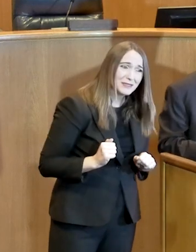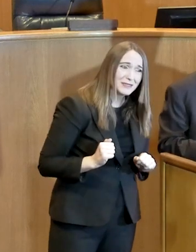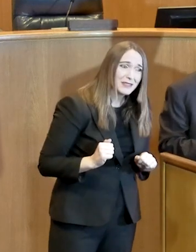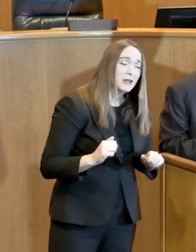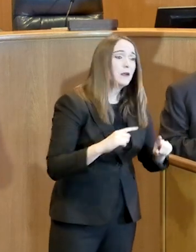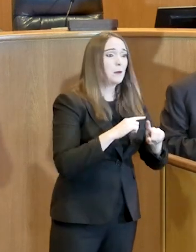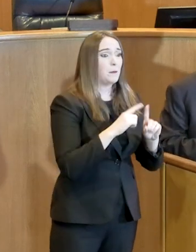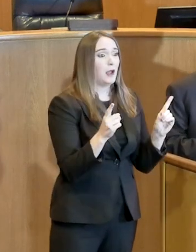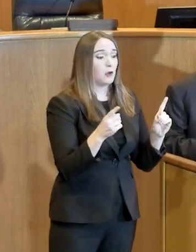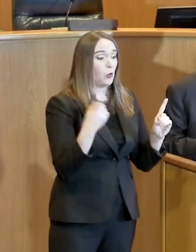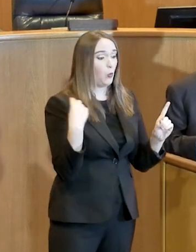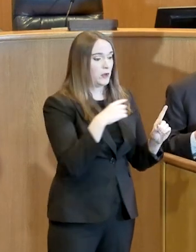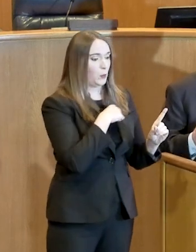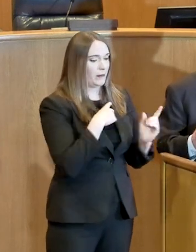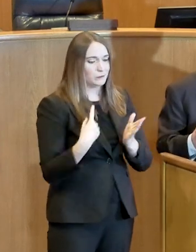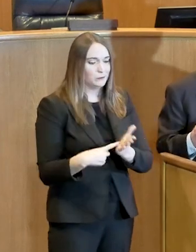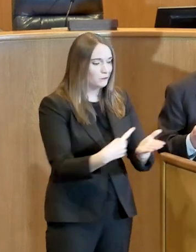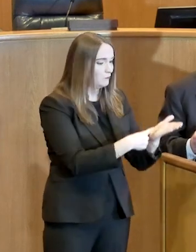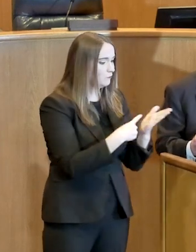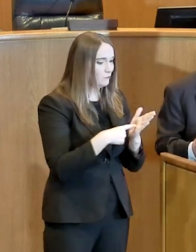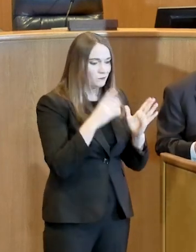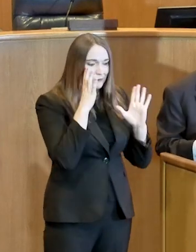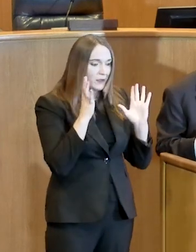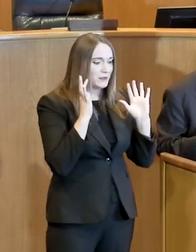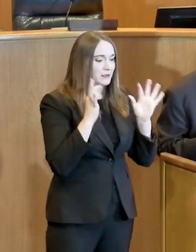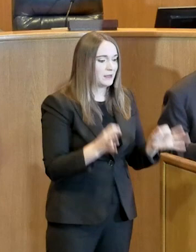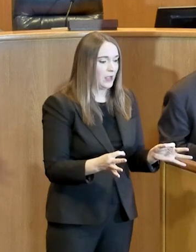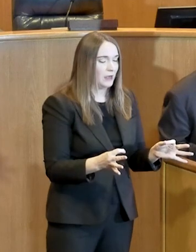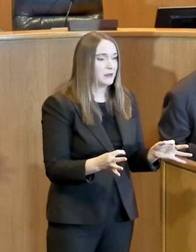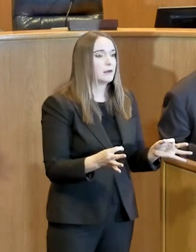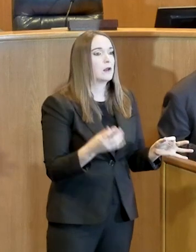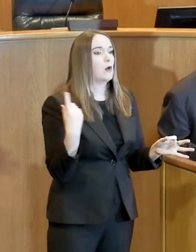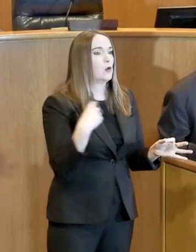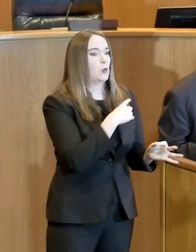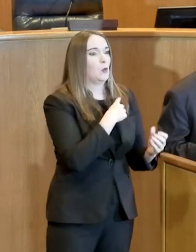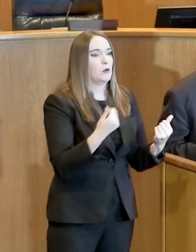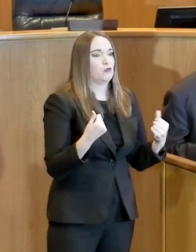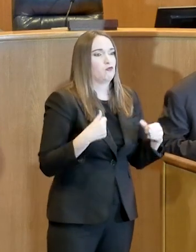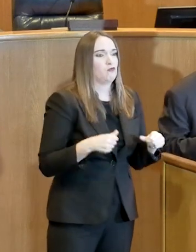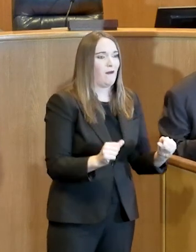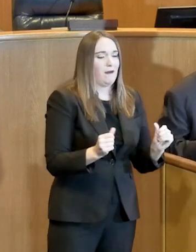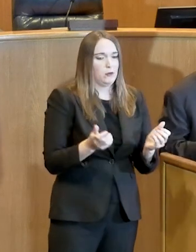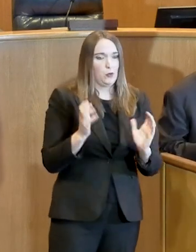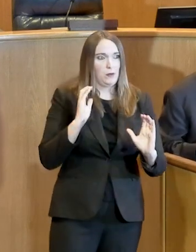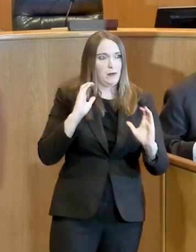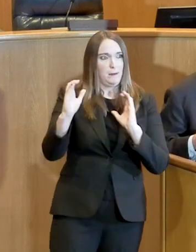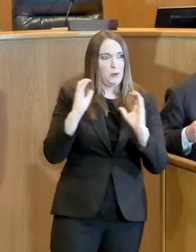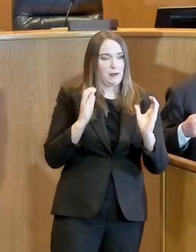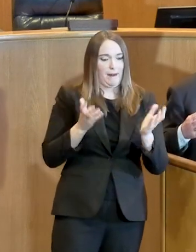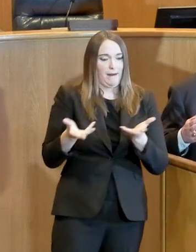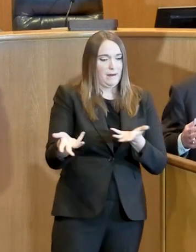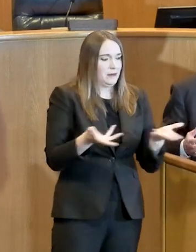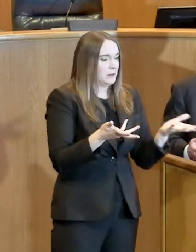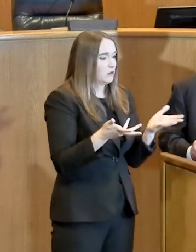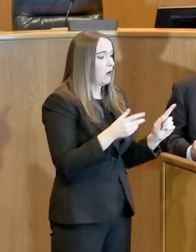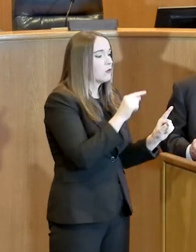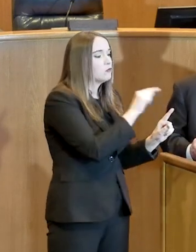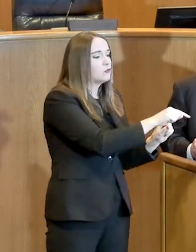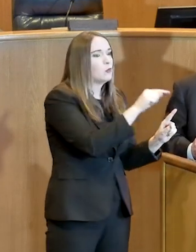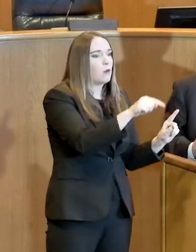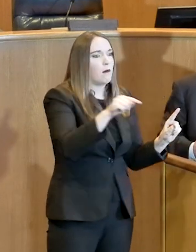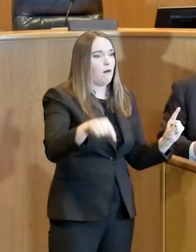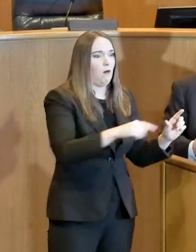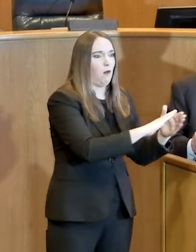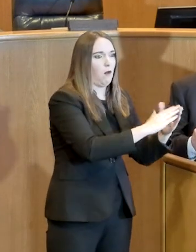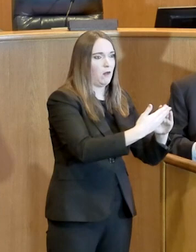making these decisions we do it after we have tried to communicate and to talk with all of the cities or at least given them the opportunity